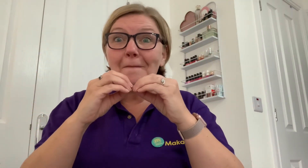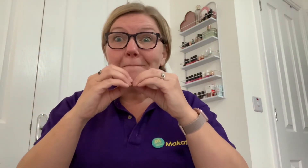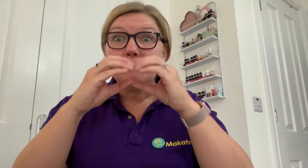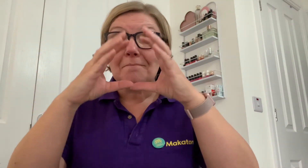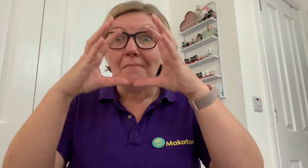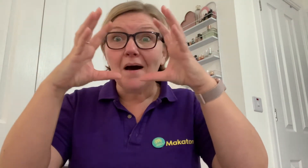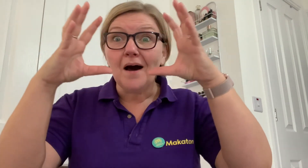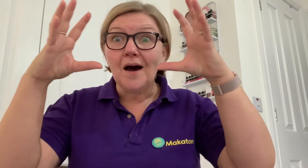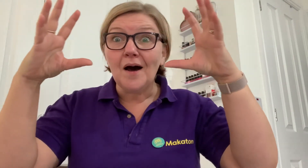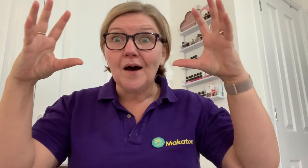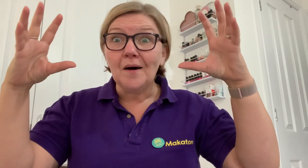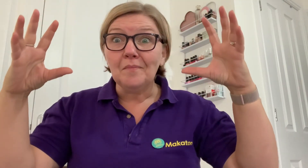Bubble.